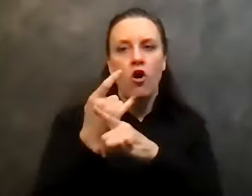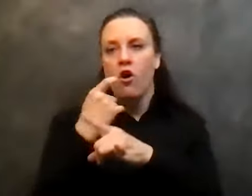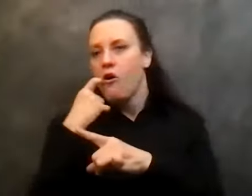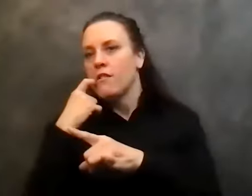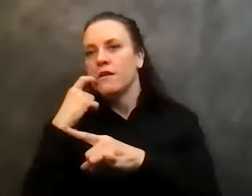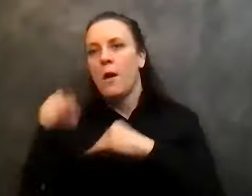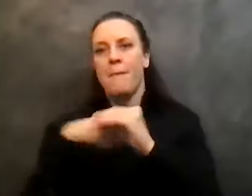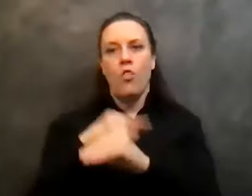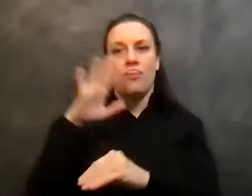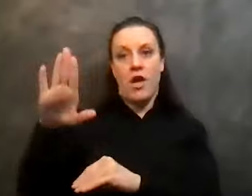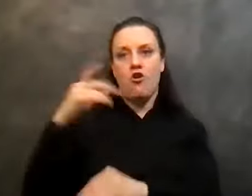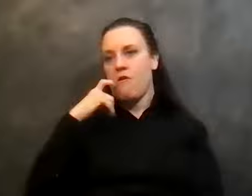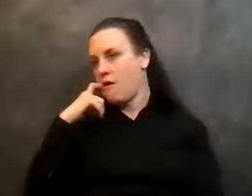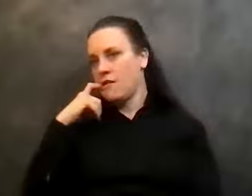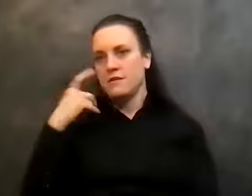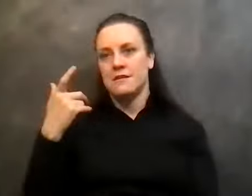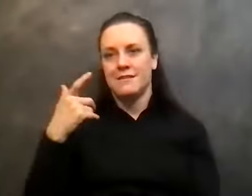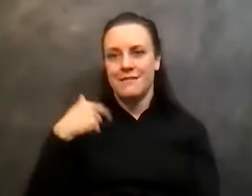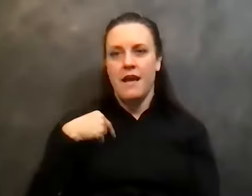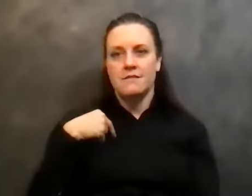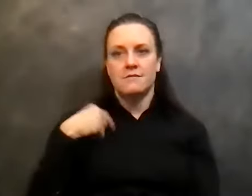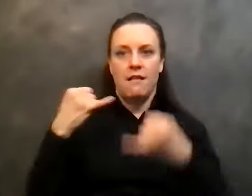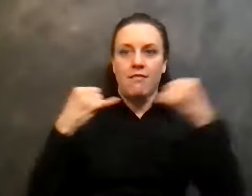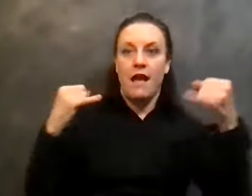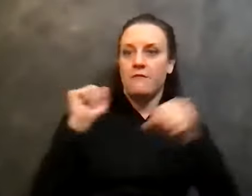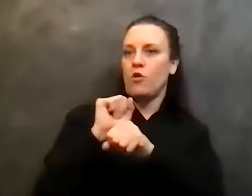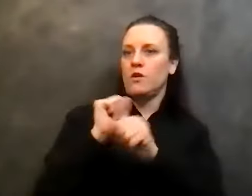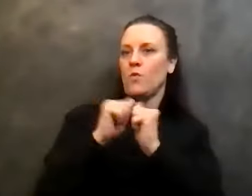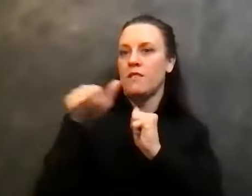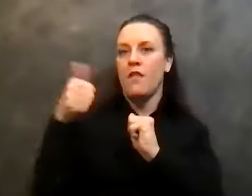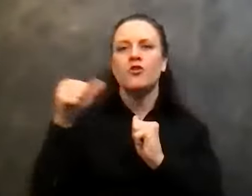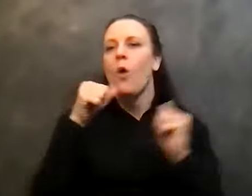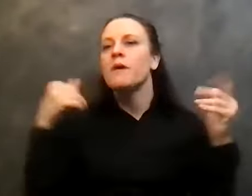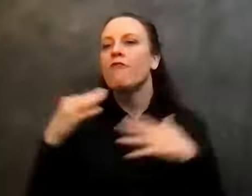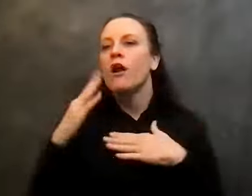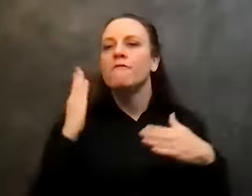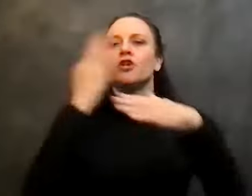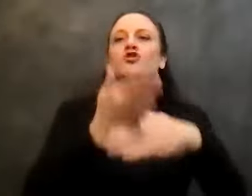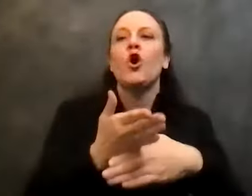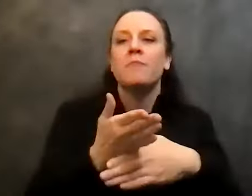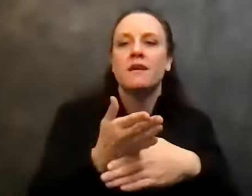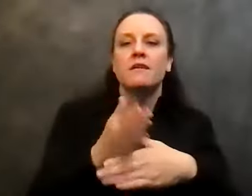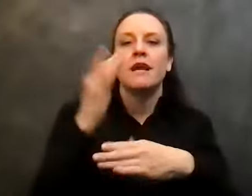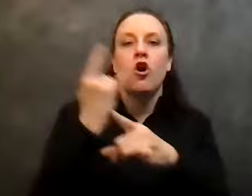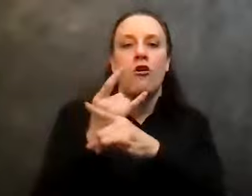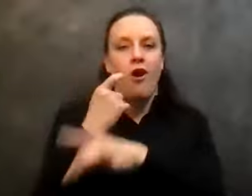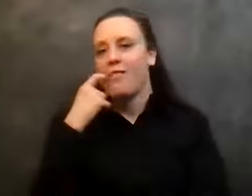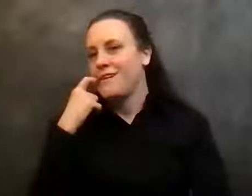the good. That's a line and working with others, you know, don't be afraid of disturbing an alcoholic because I was